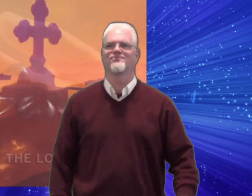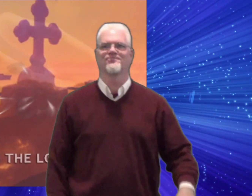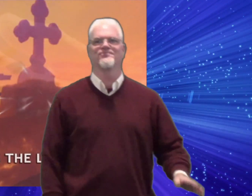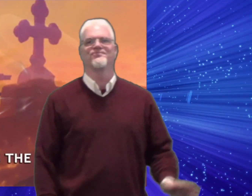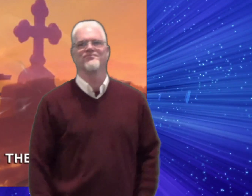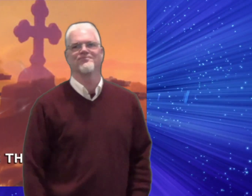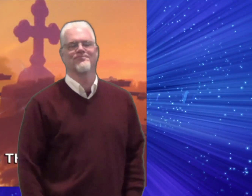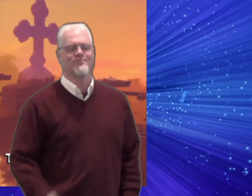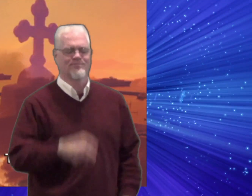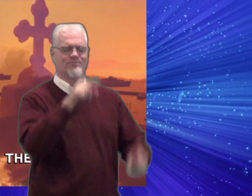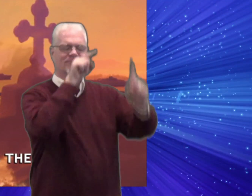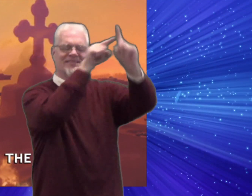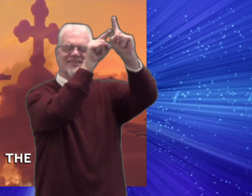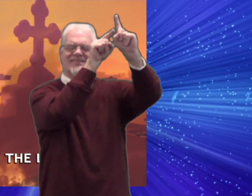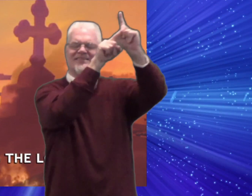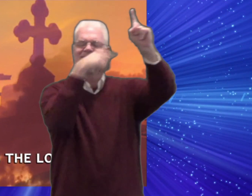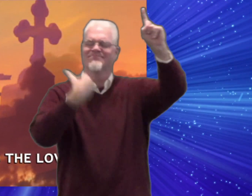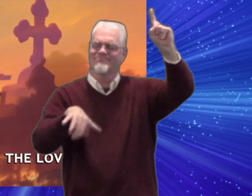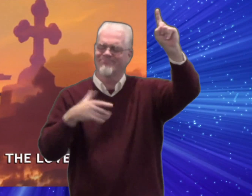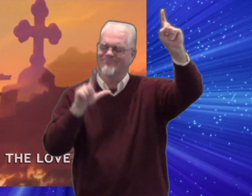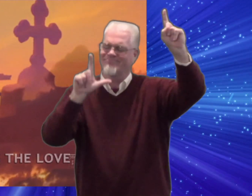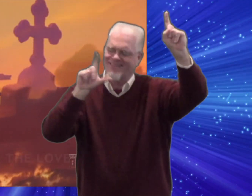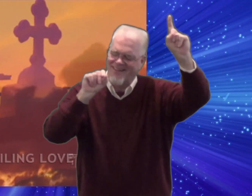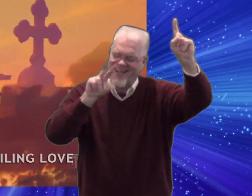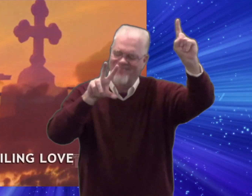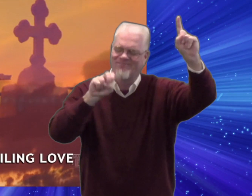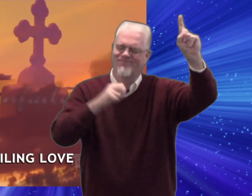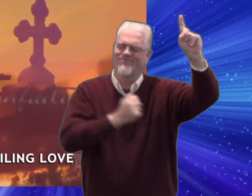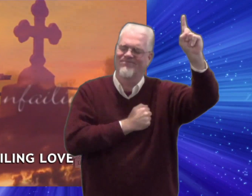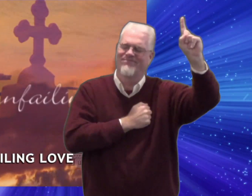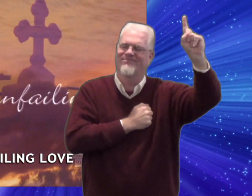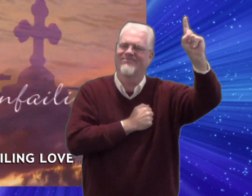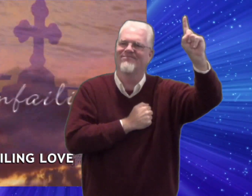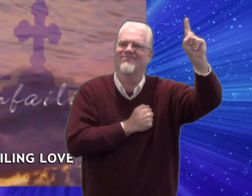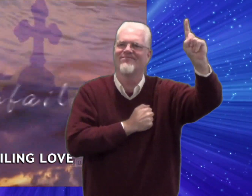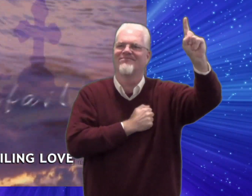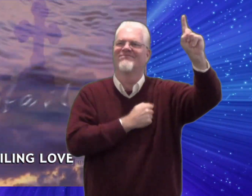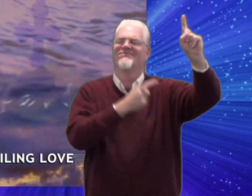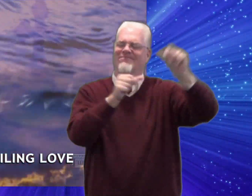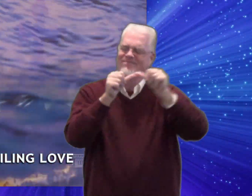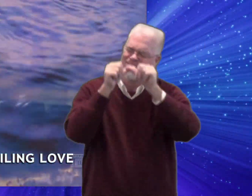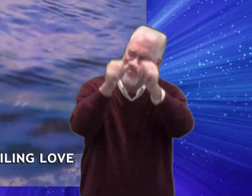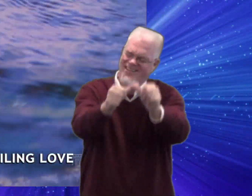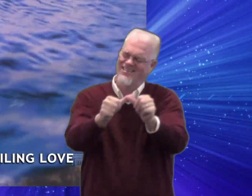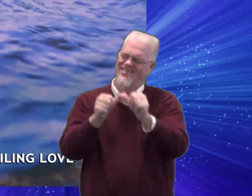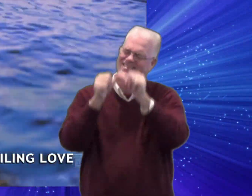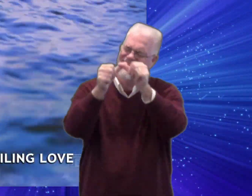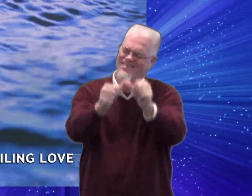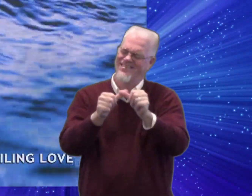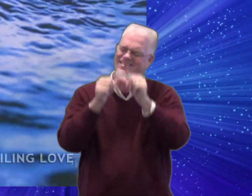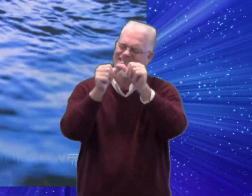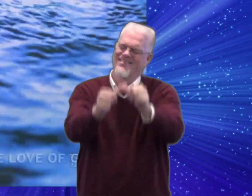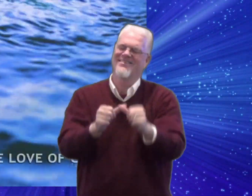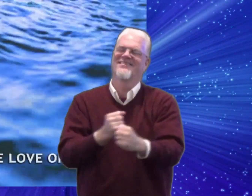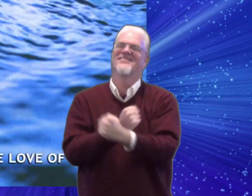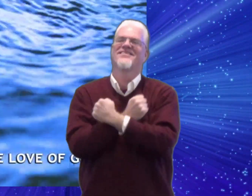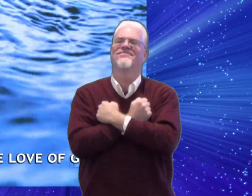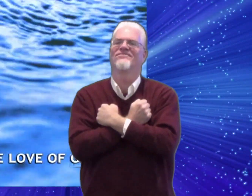He is the love Unfailing love